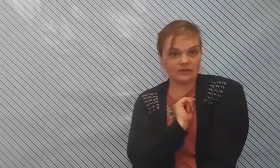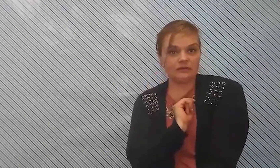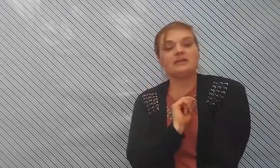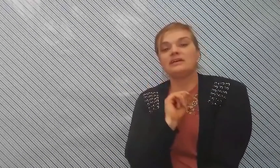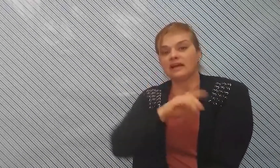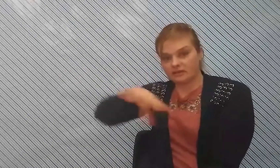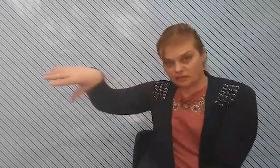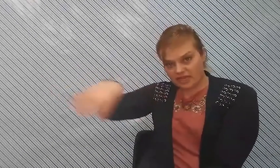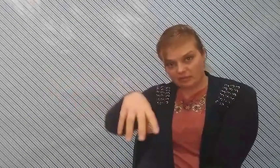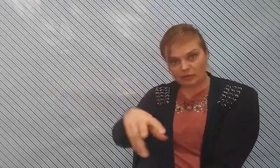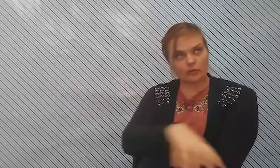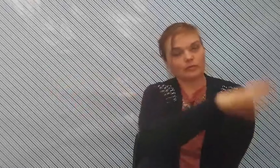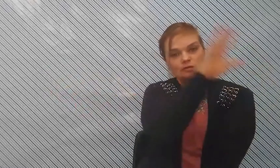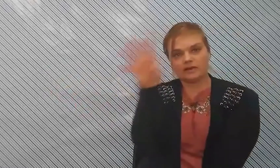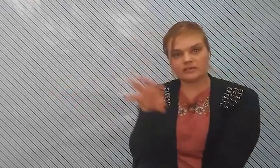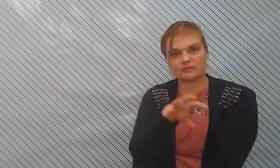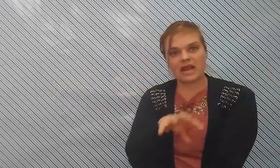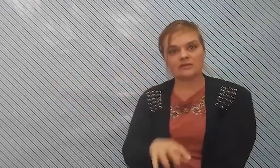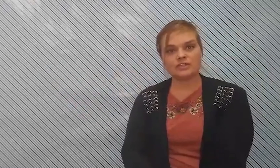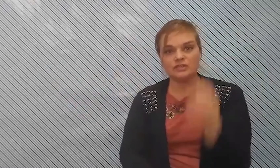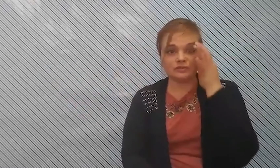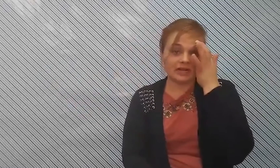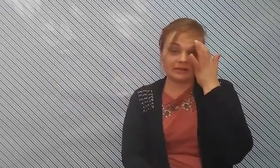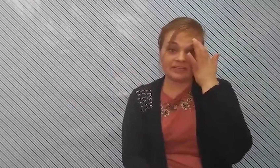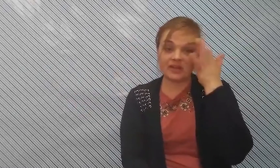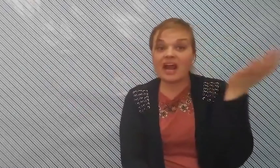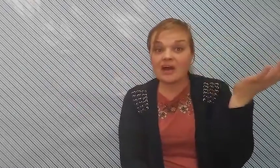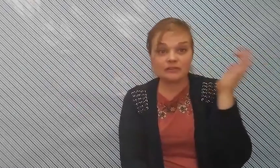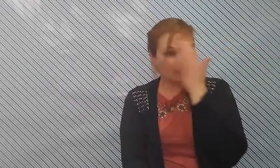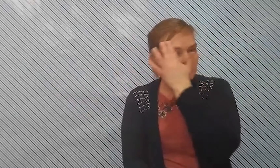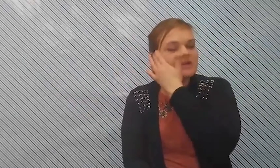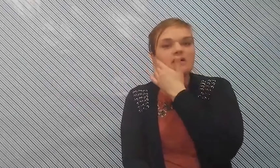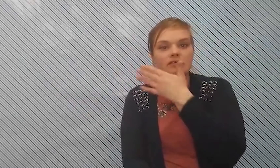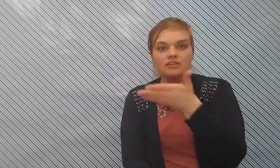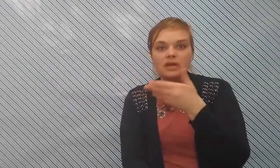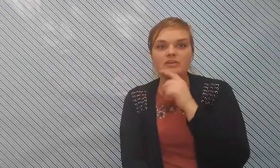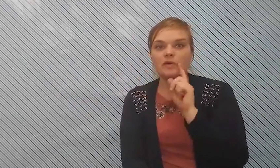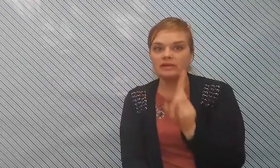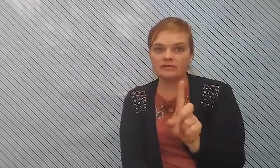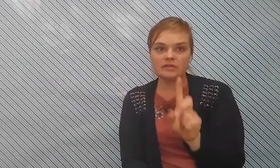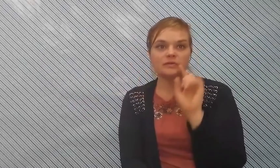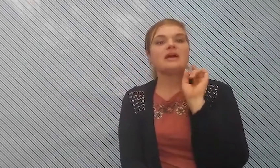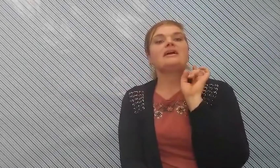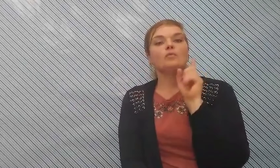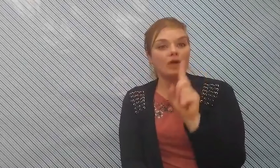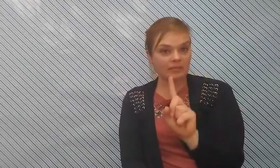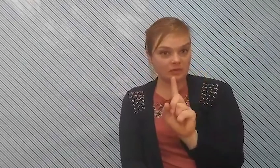you at your table or with whoever's around you um in your house wherever whoever's around you i want you to one by